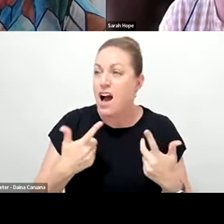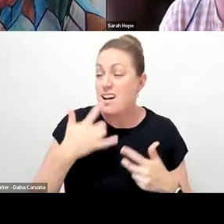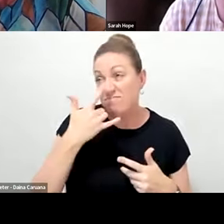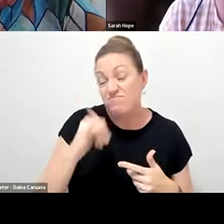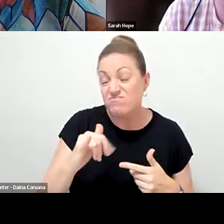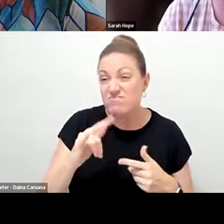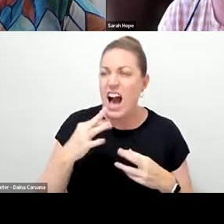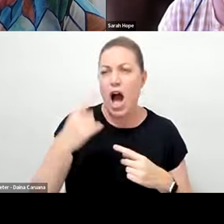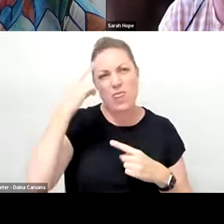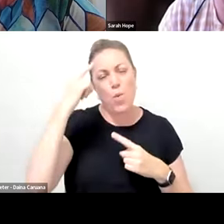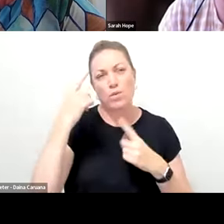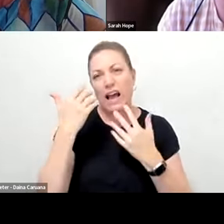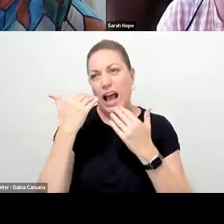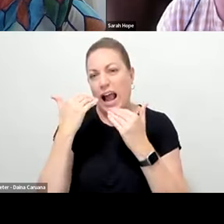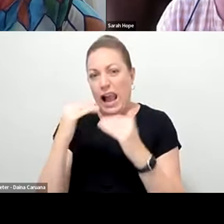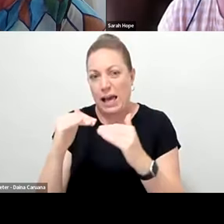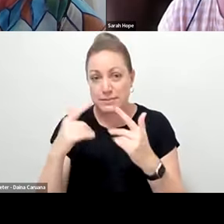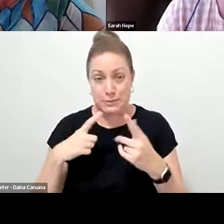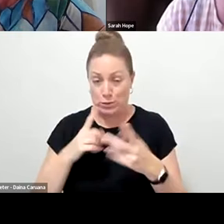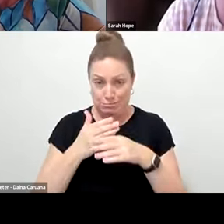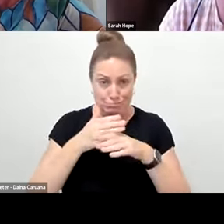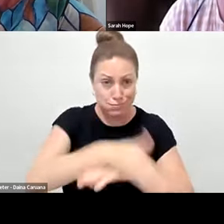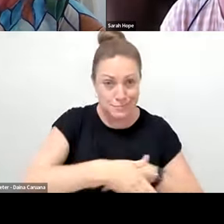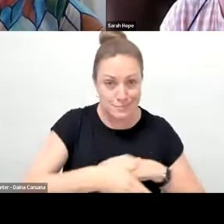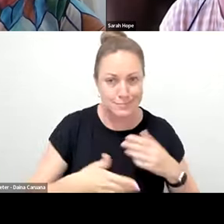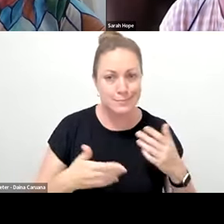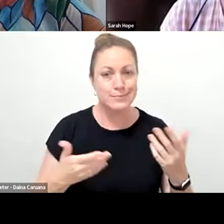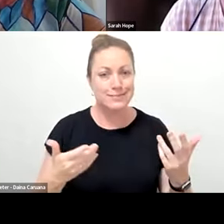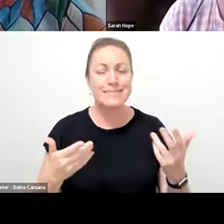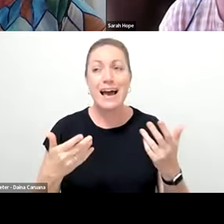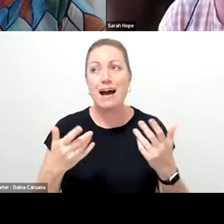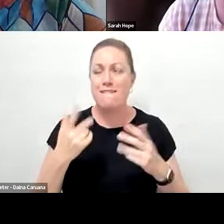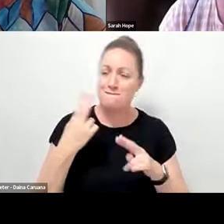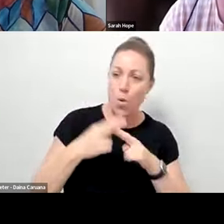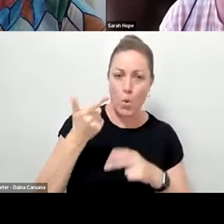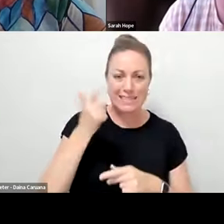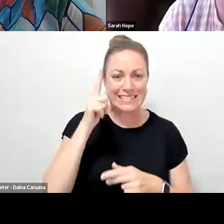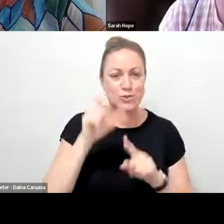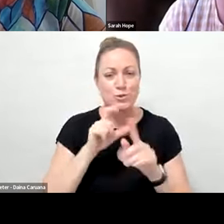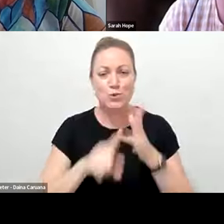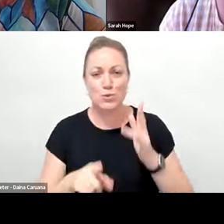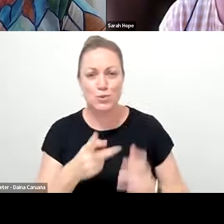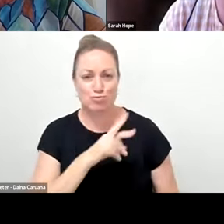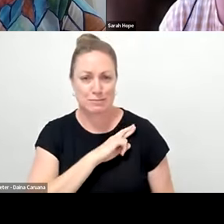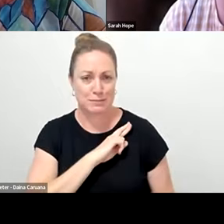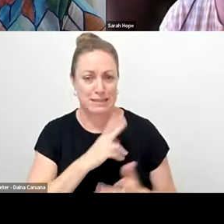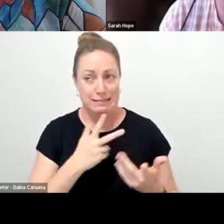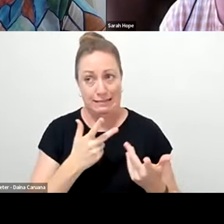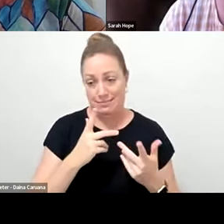there was a limited amount of work that a teacher should be, you know, should be, you know, settled with.